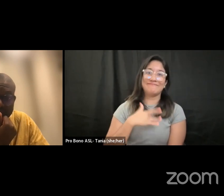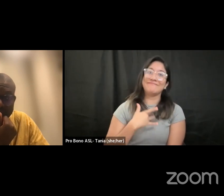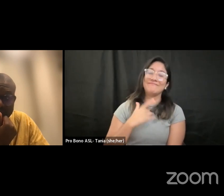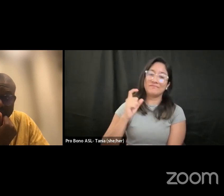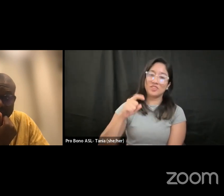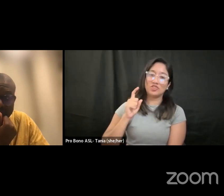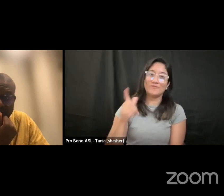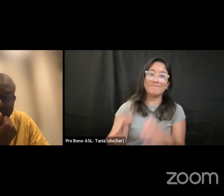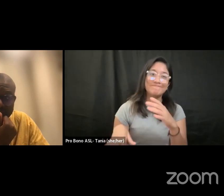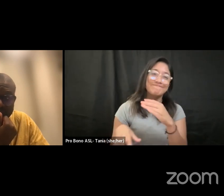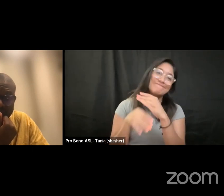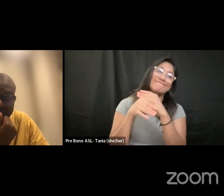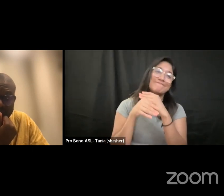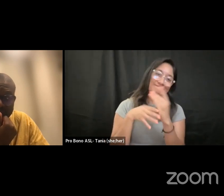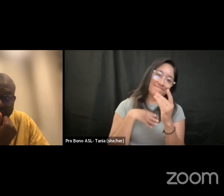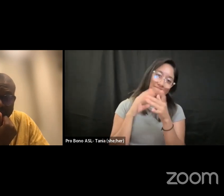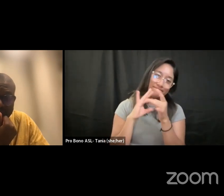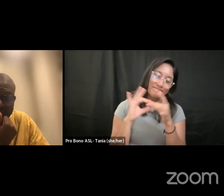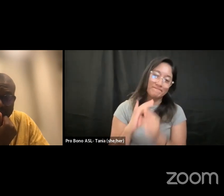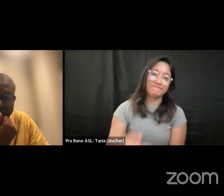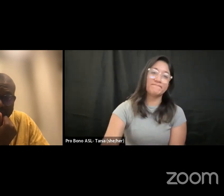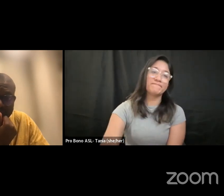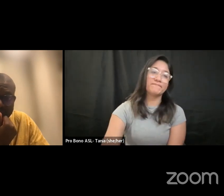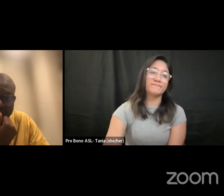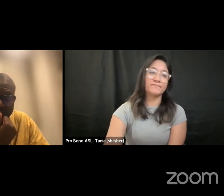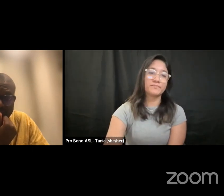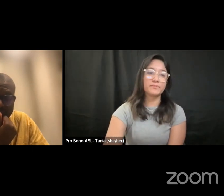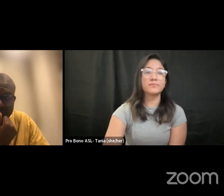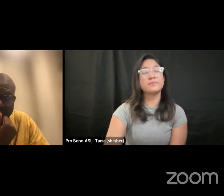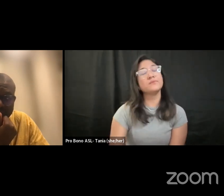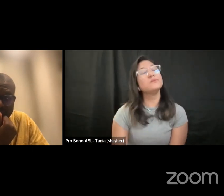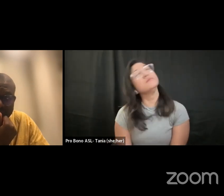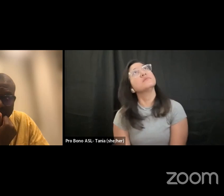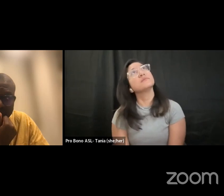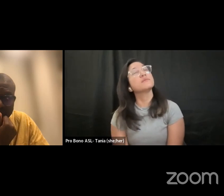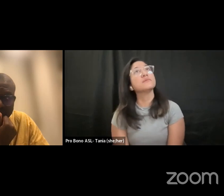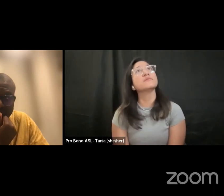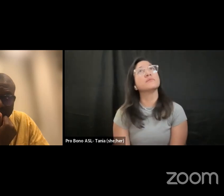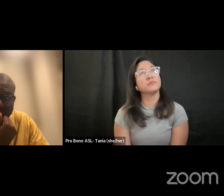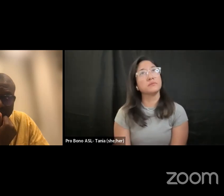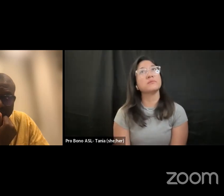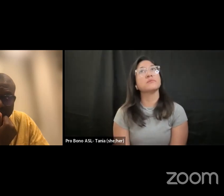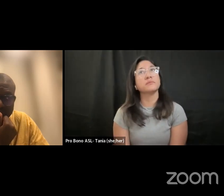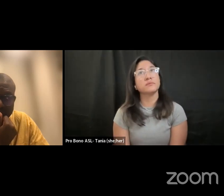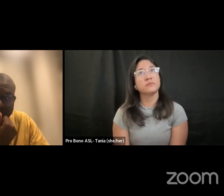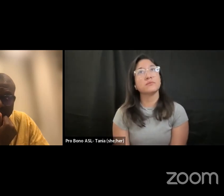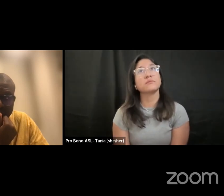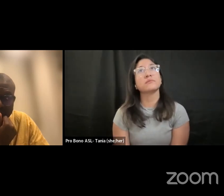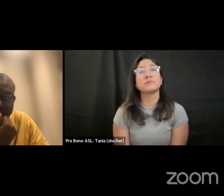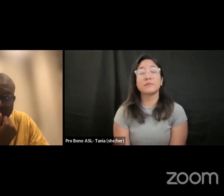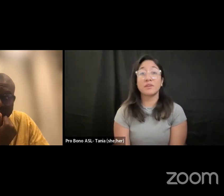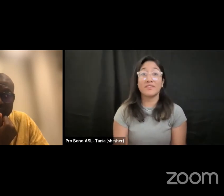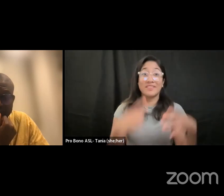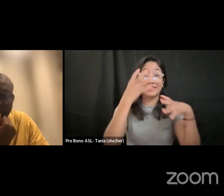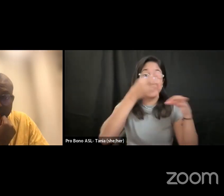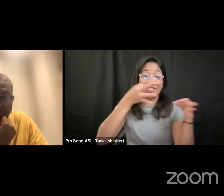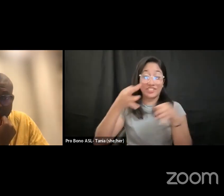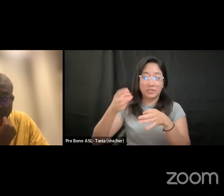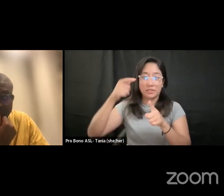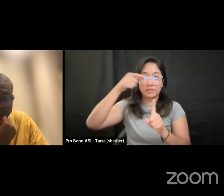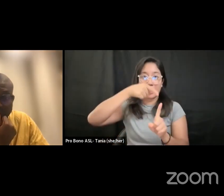um make decisions that you would be able to sleep well at night